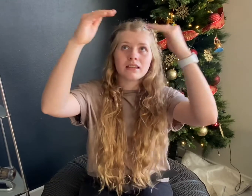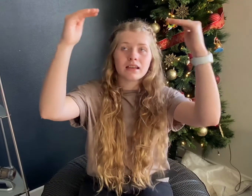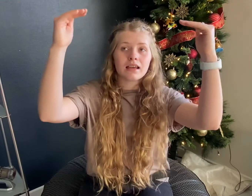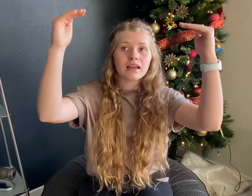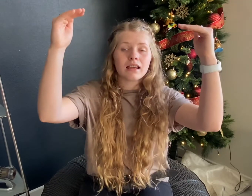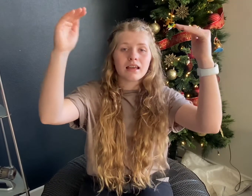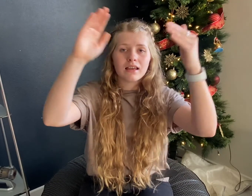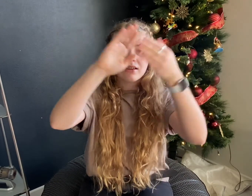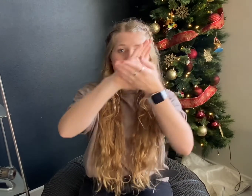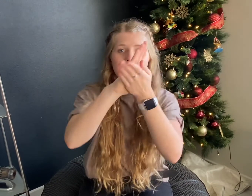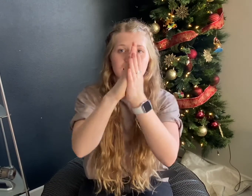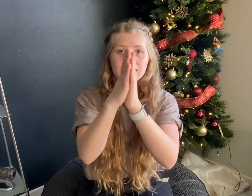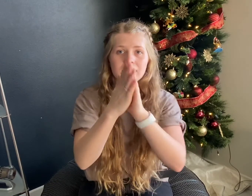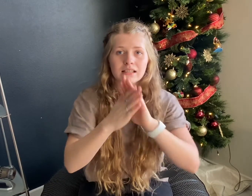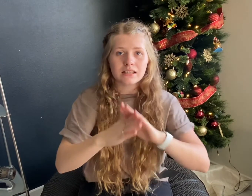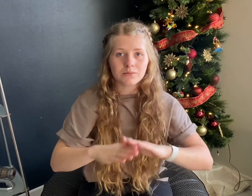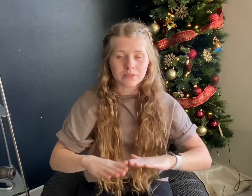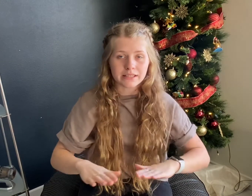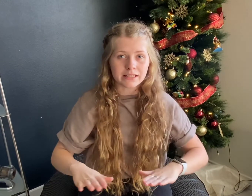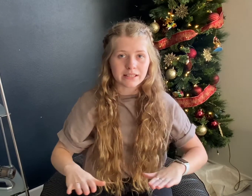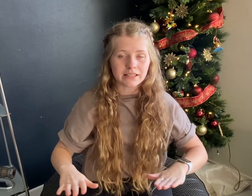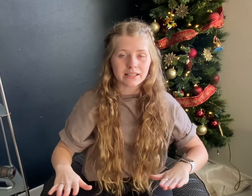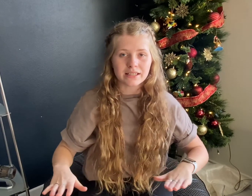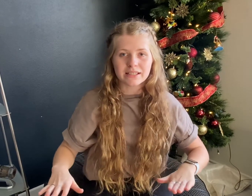heavenly peace.